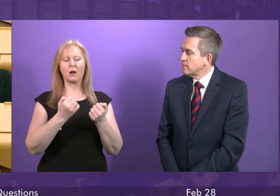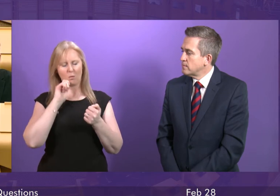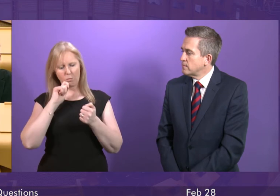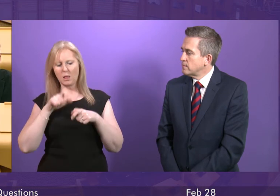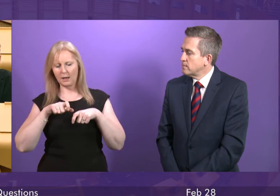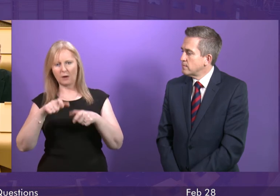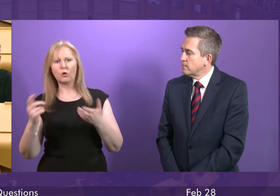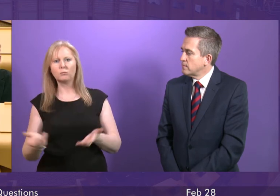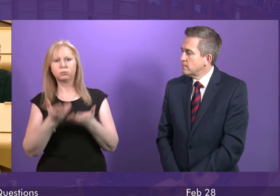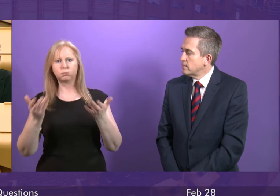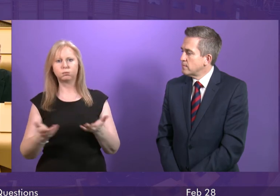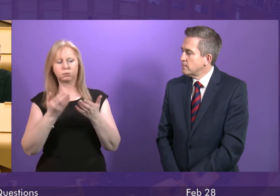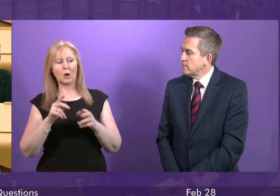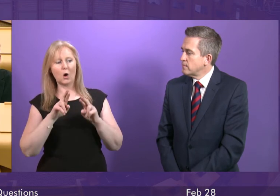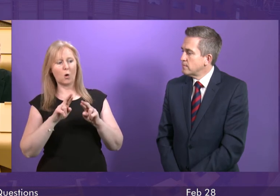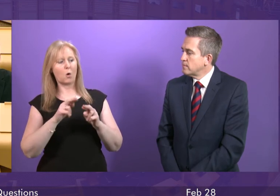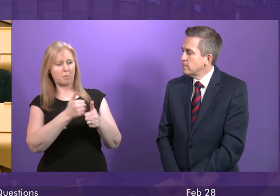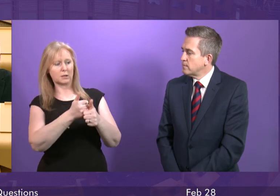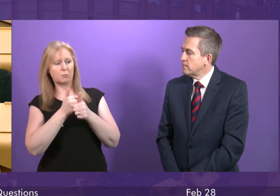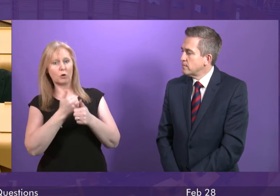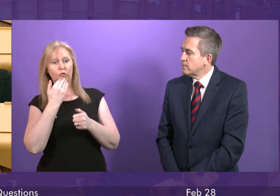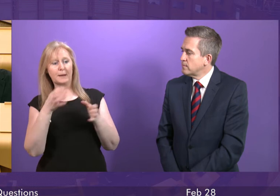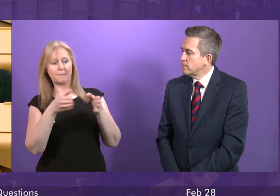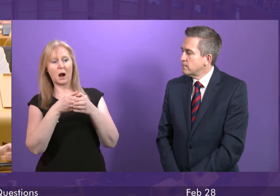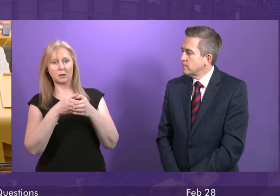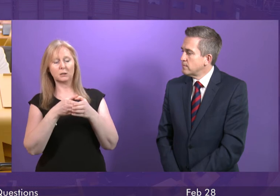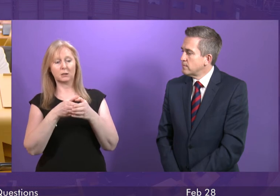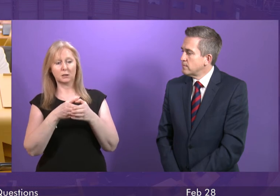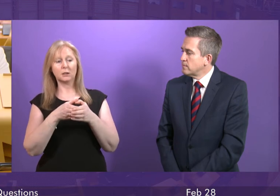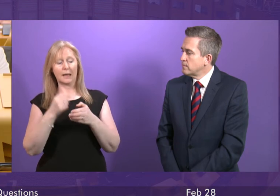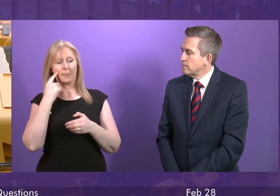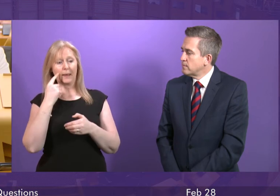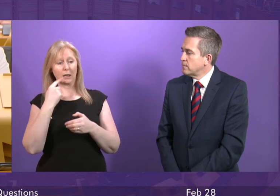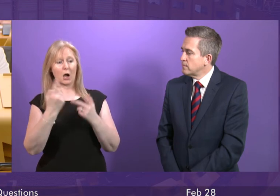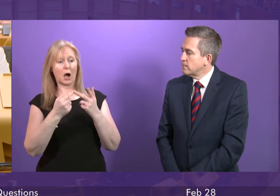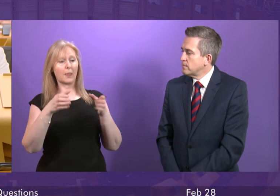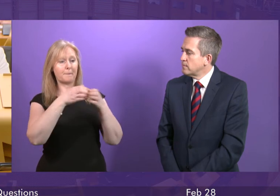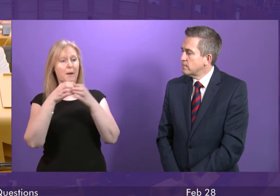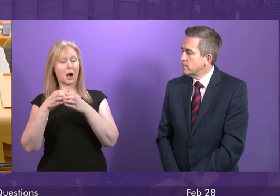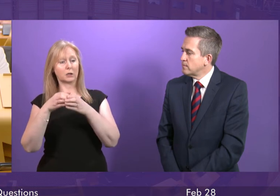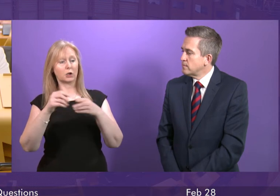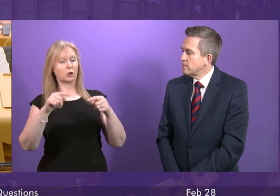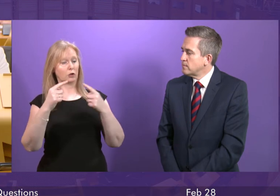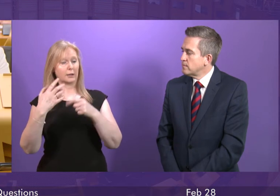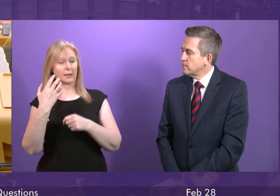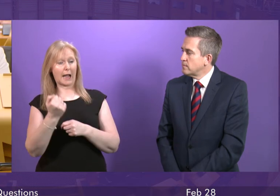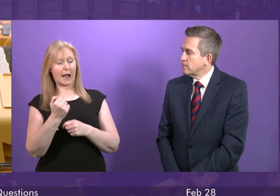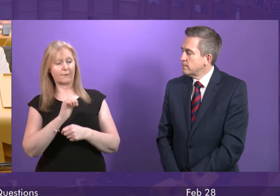to have the support of the Greens. And I do think there is a challenge to other parties here whose knee-jerk opposition to initiatives